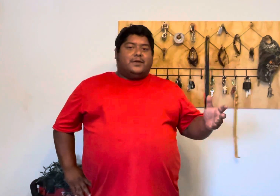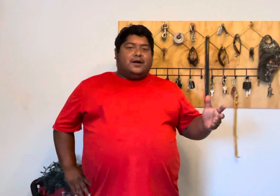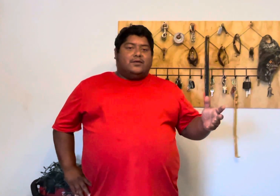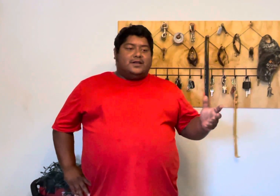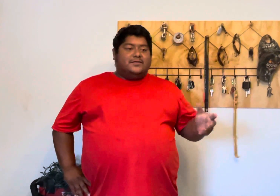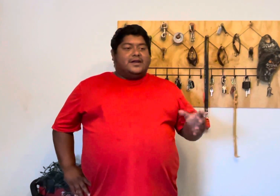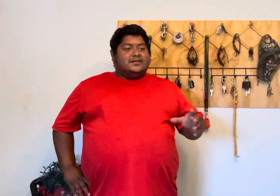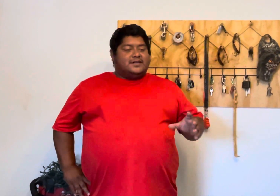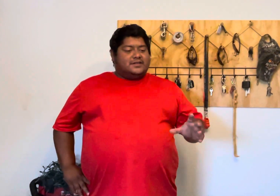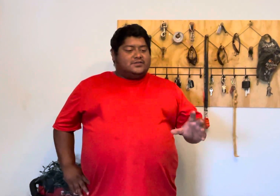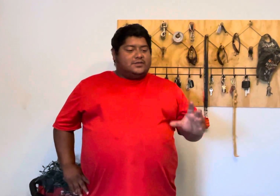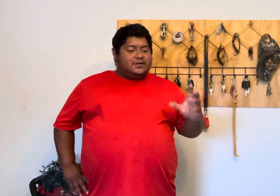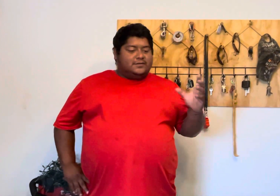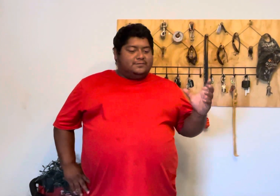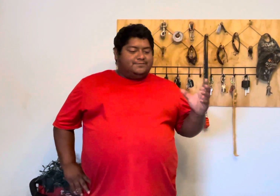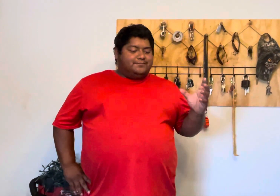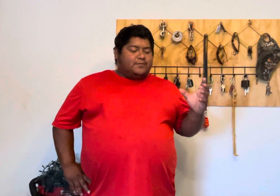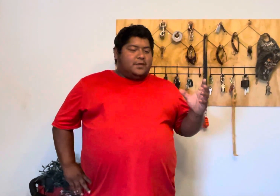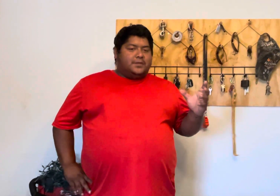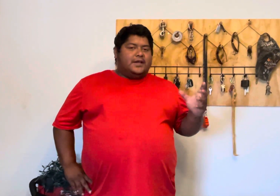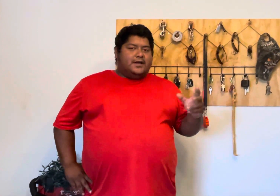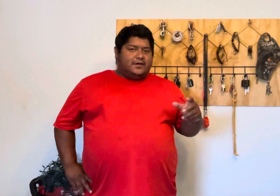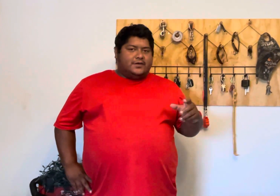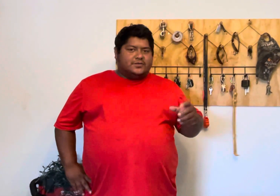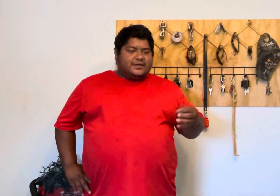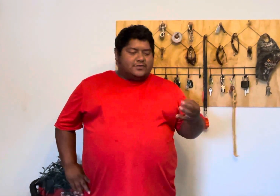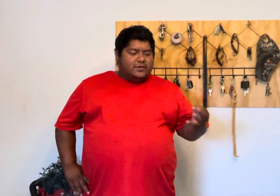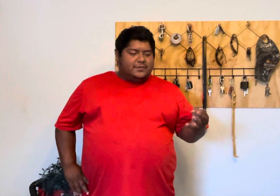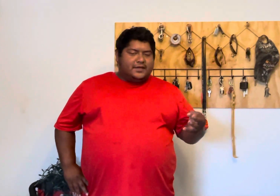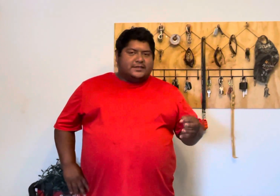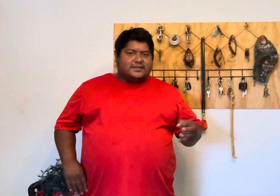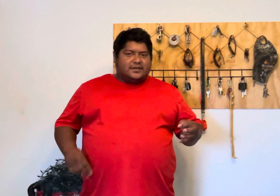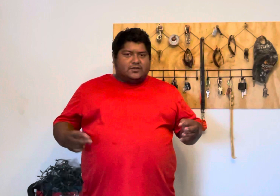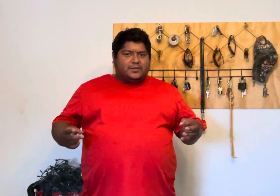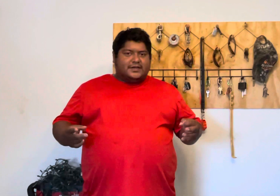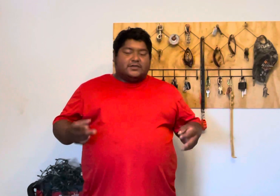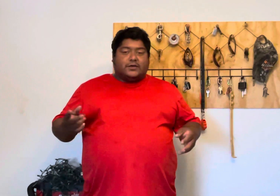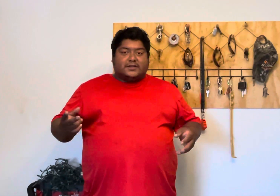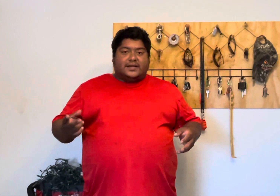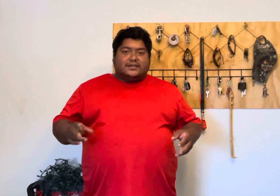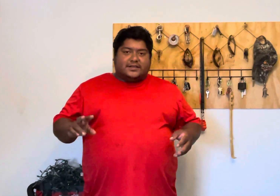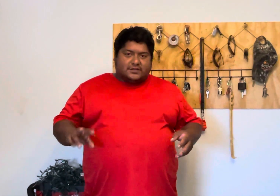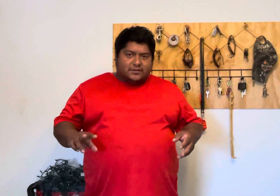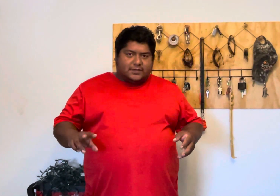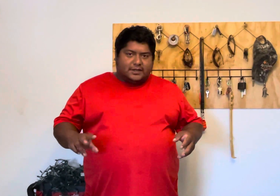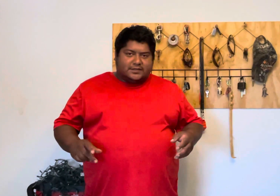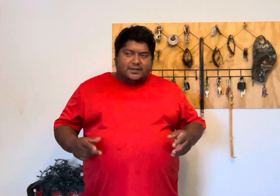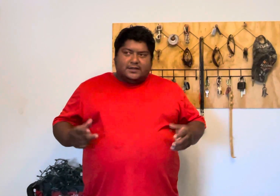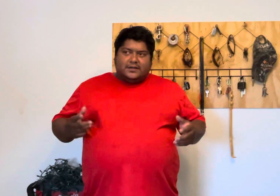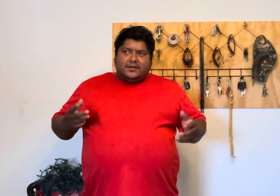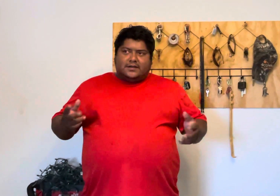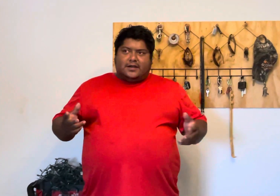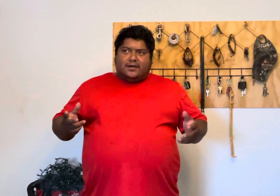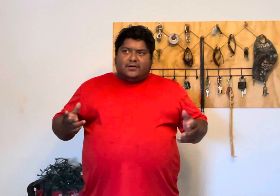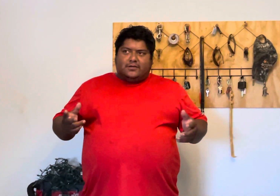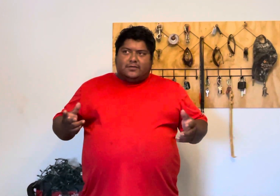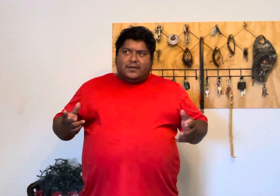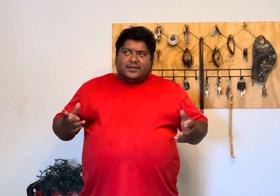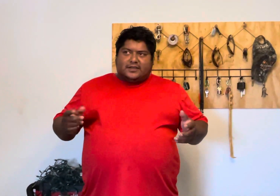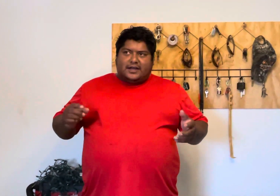power even has an extra blade blade on there so it has three blades instead of two blades quick attach has two blades now it's a lot